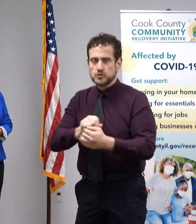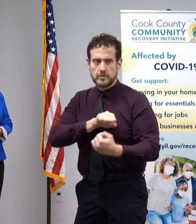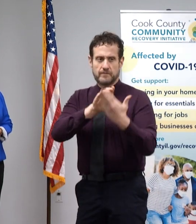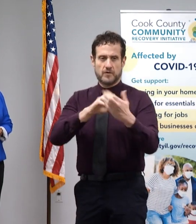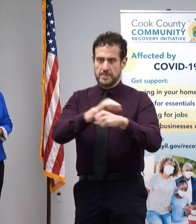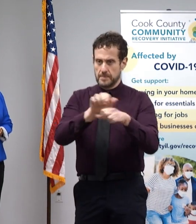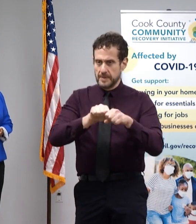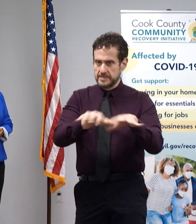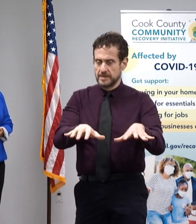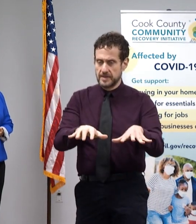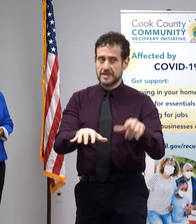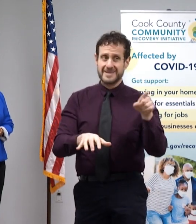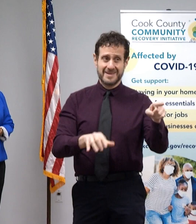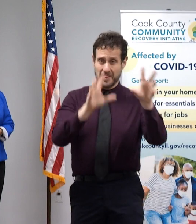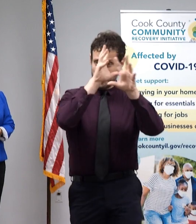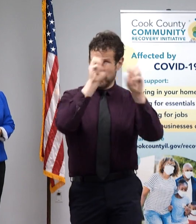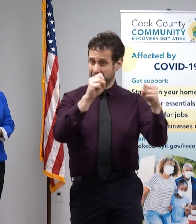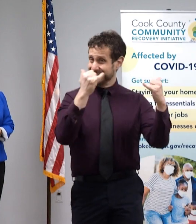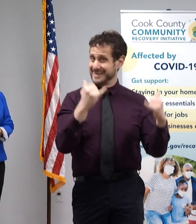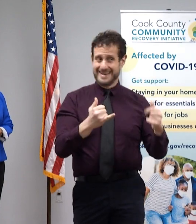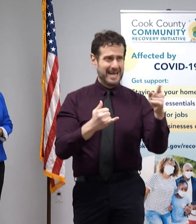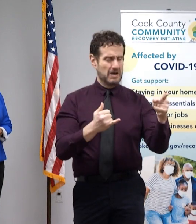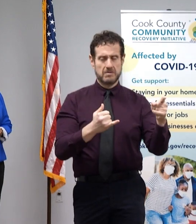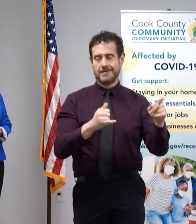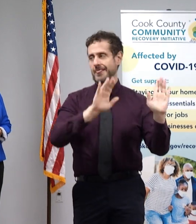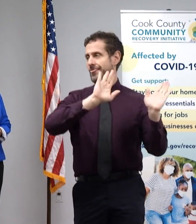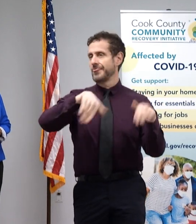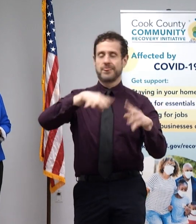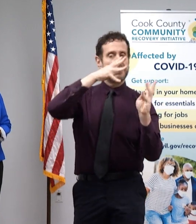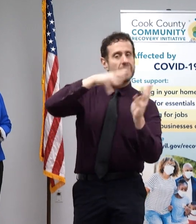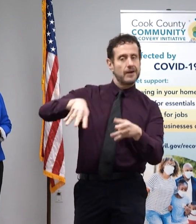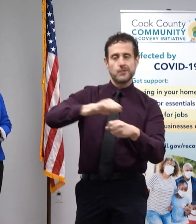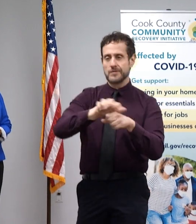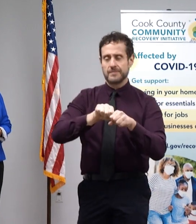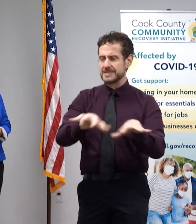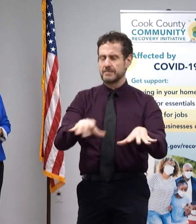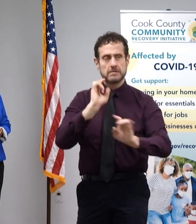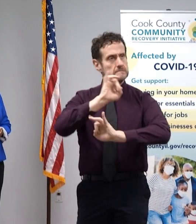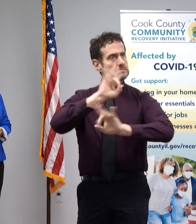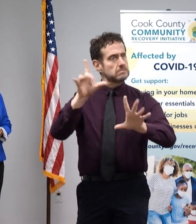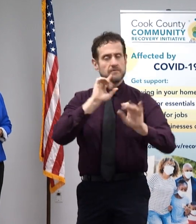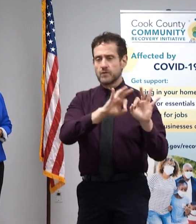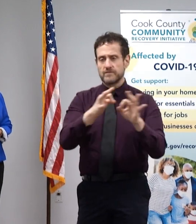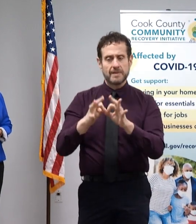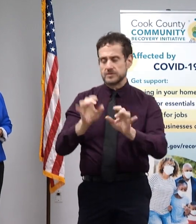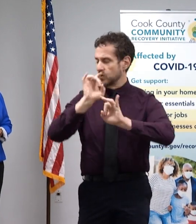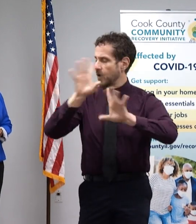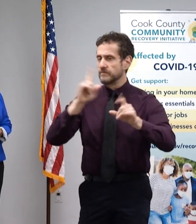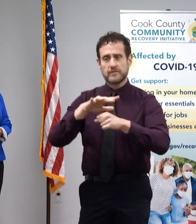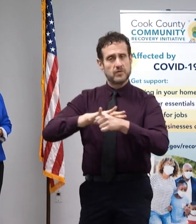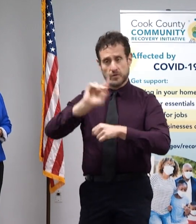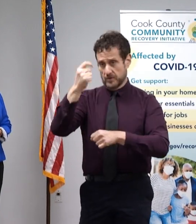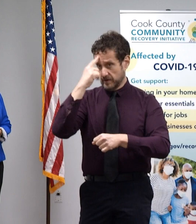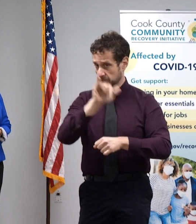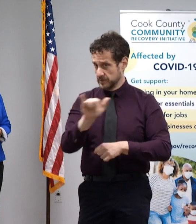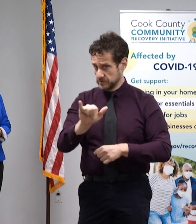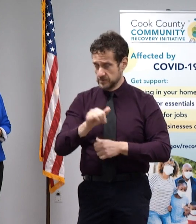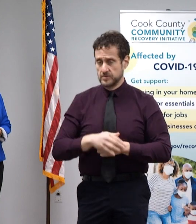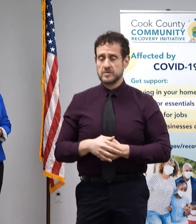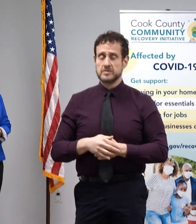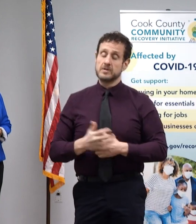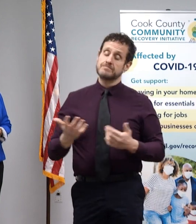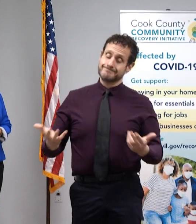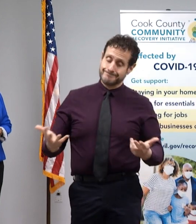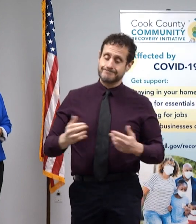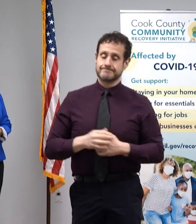We haven't seen that out of this present administration. It's been a nightmare, not just for our families, but for local government as well. So